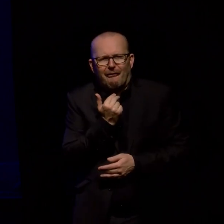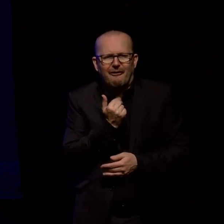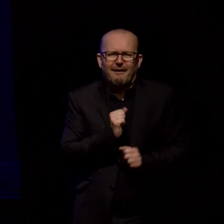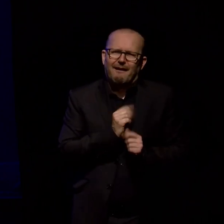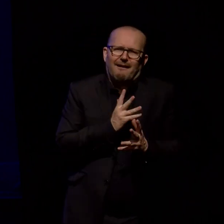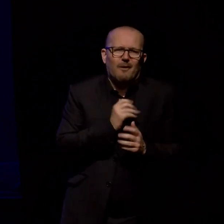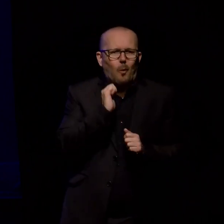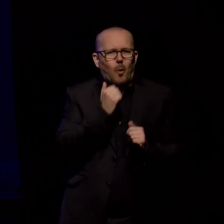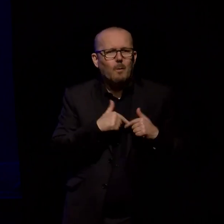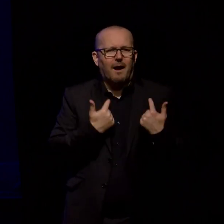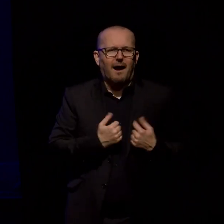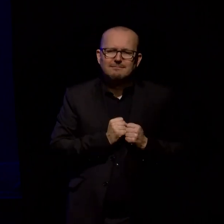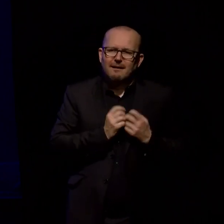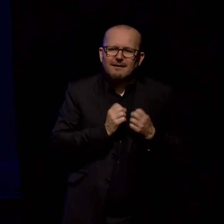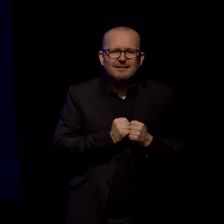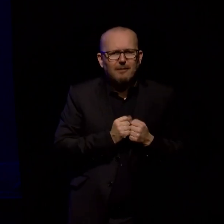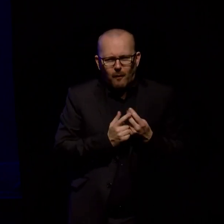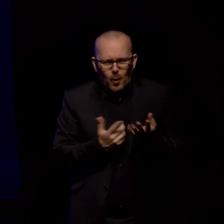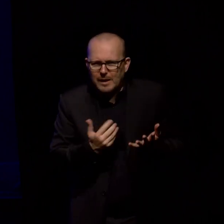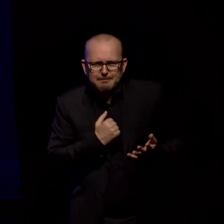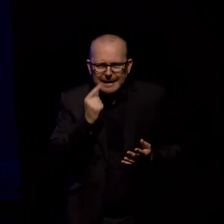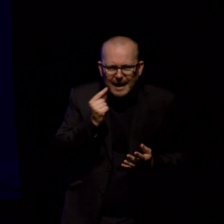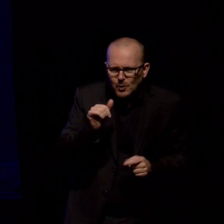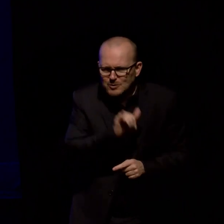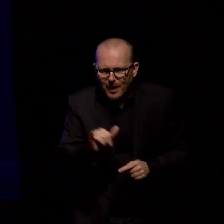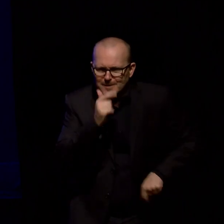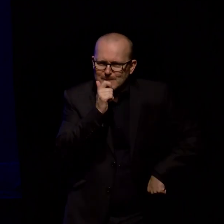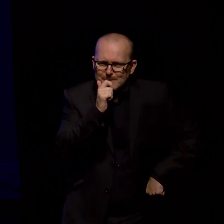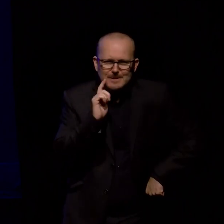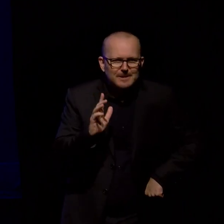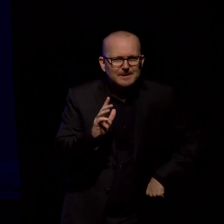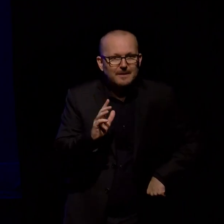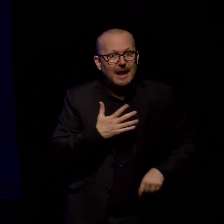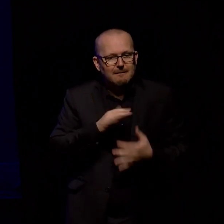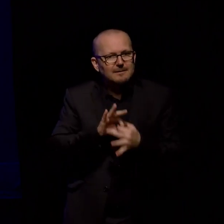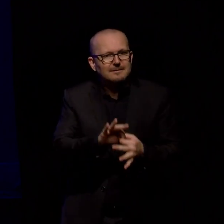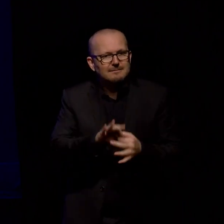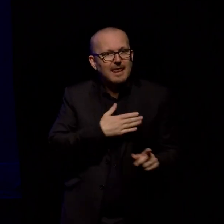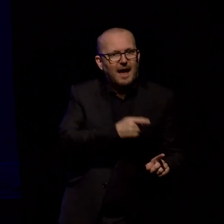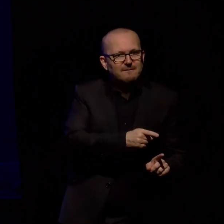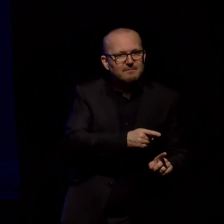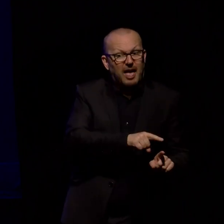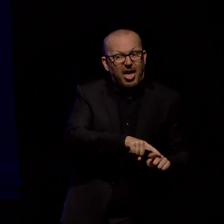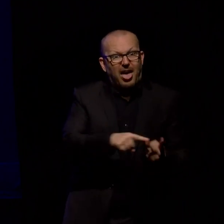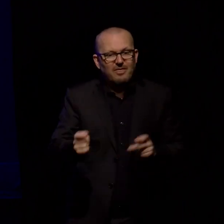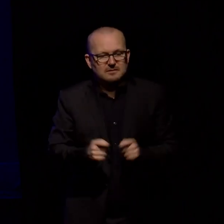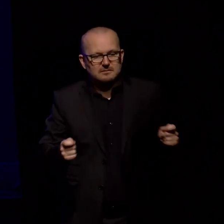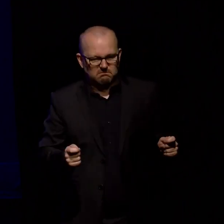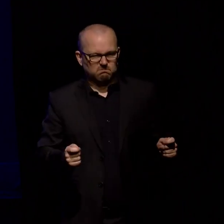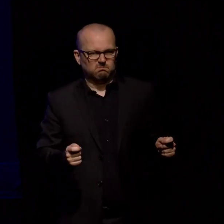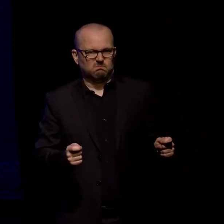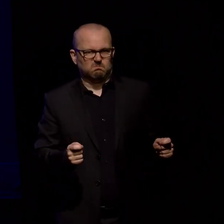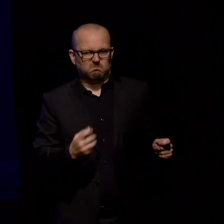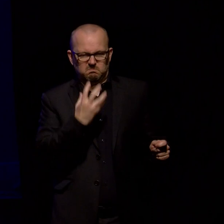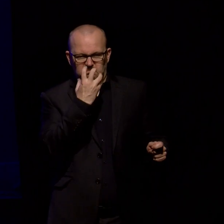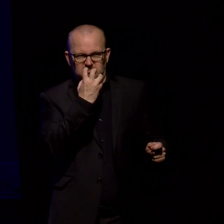there and where's my cat and all this sort of thing whereas others are quite disturbed by this